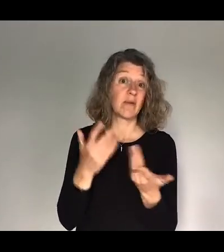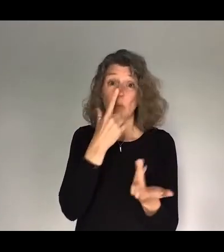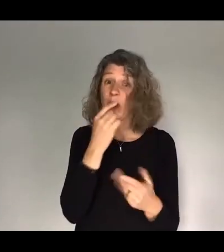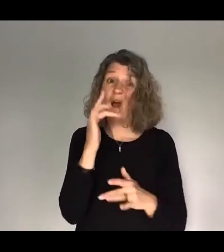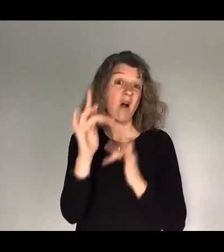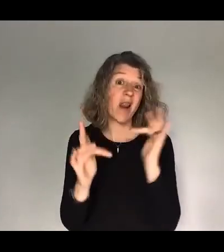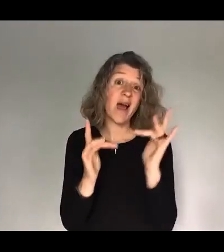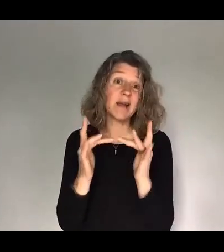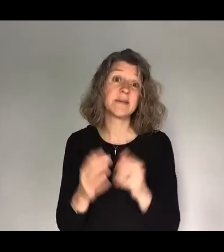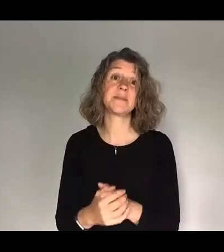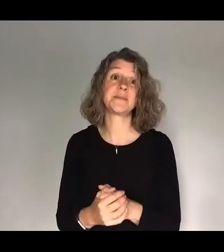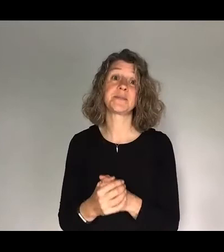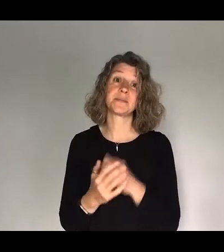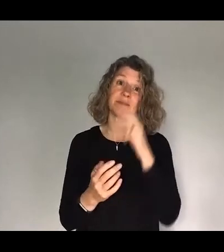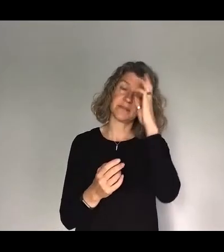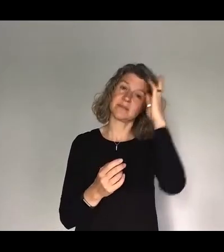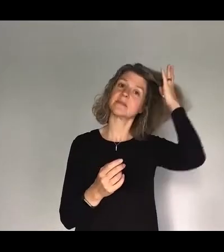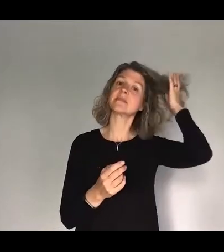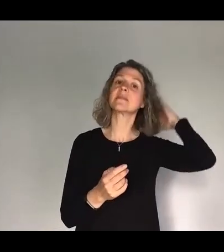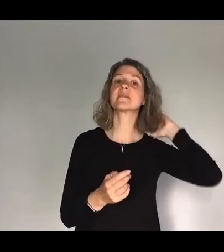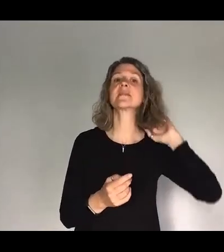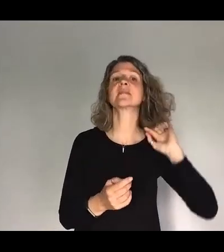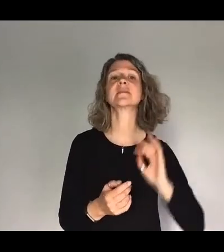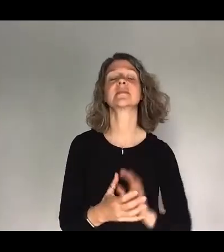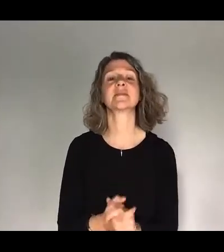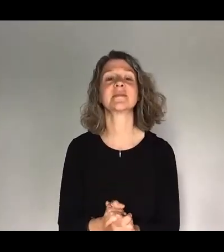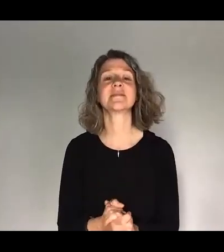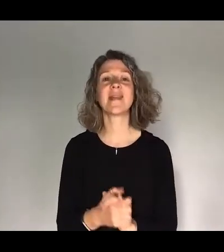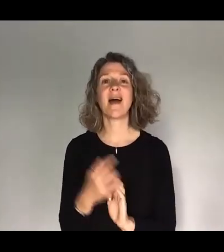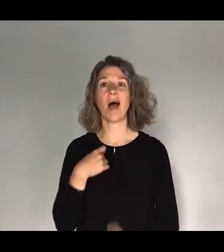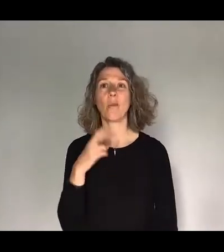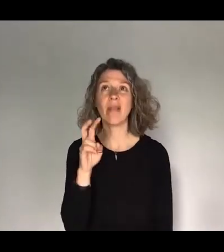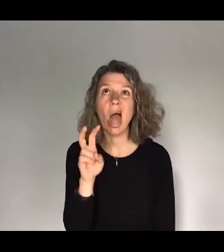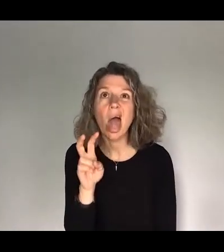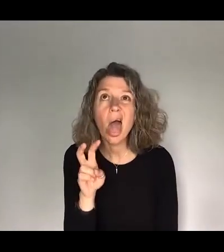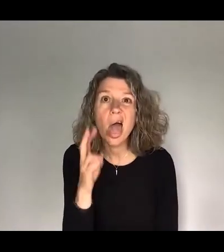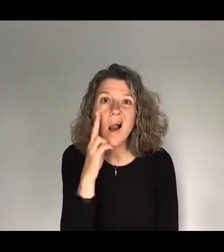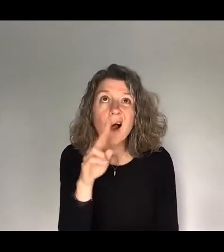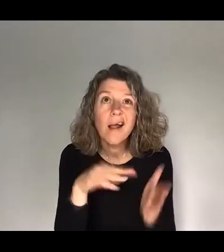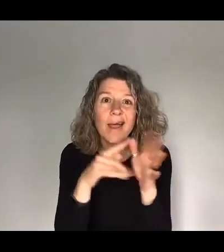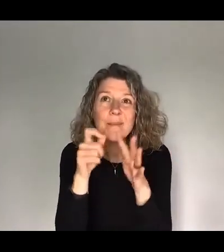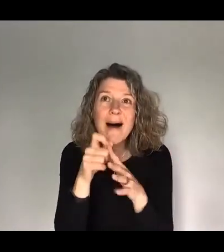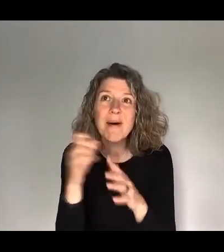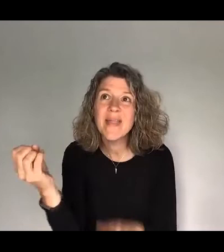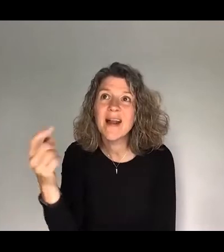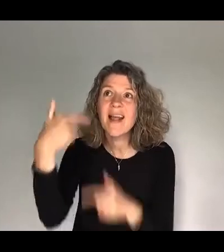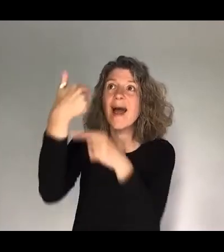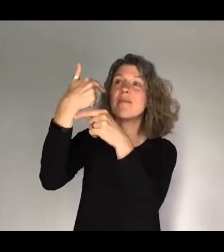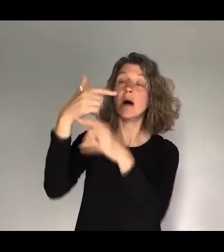like... I felt like... Very scary at the screen. I felt like... Because we were doing all of this like a weather person.